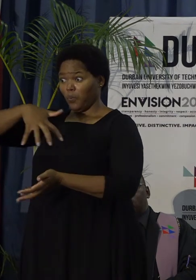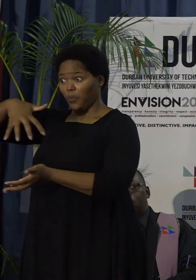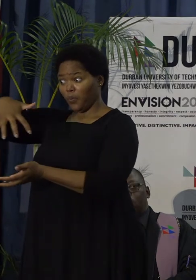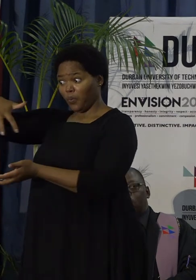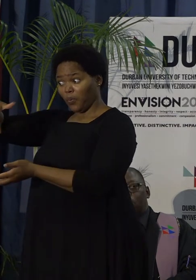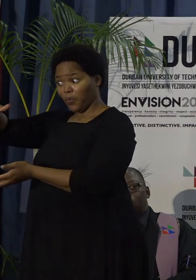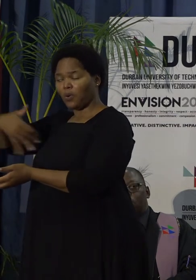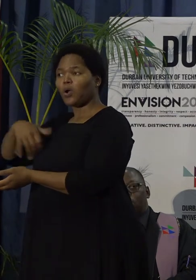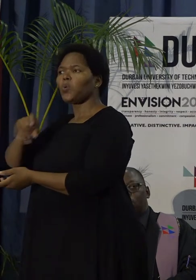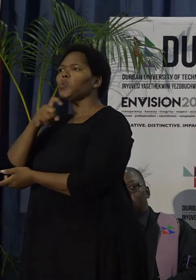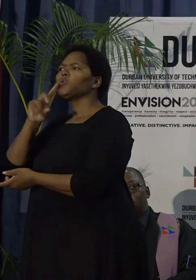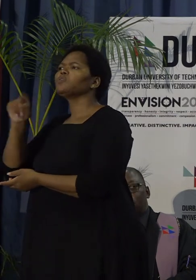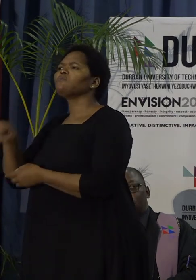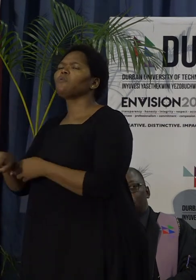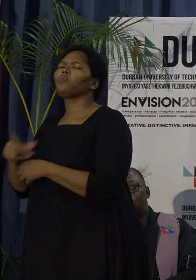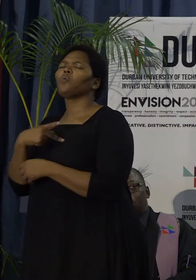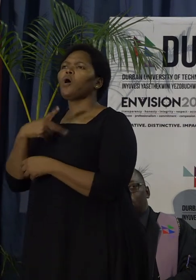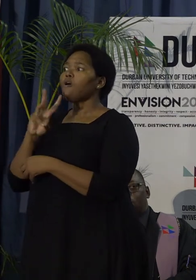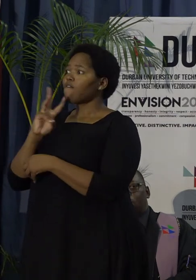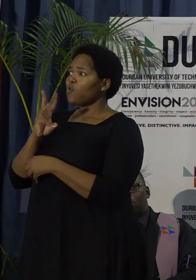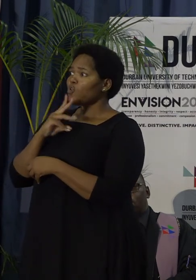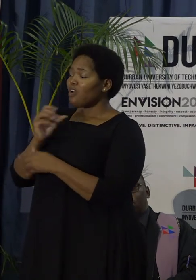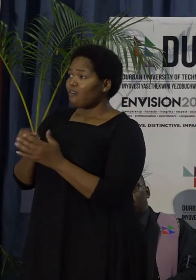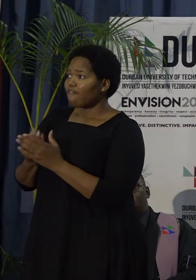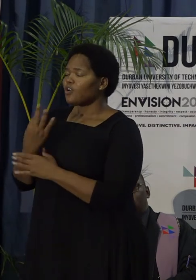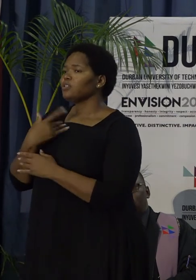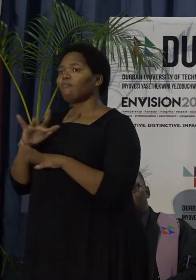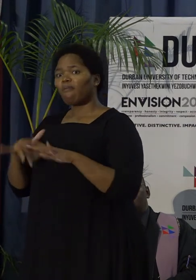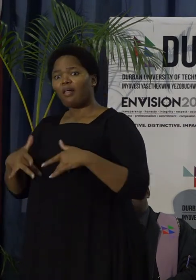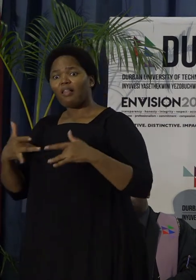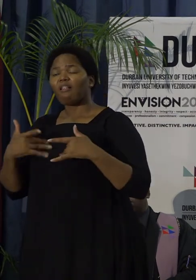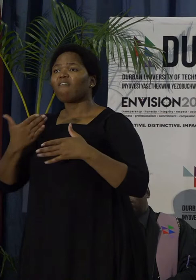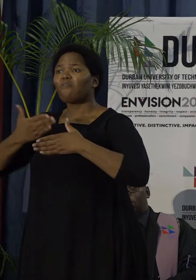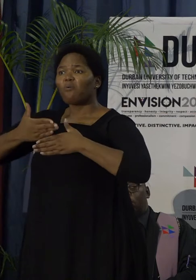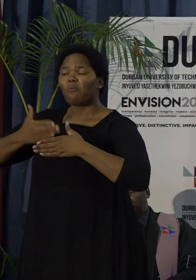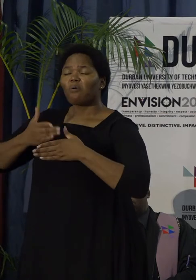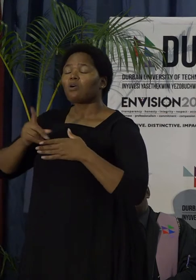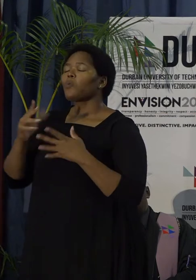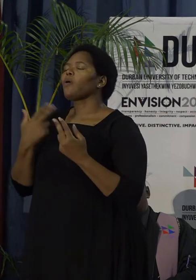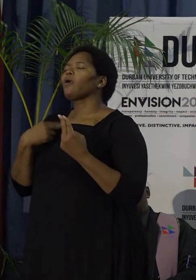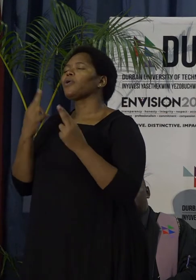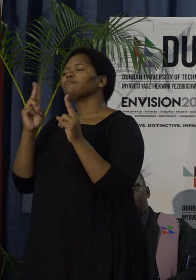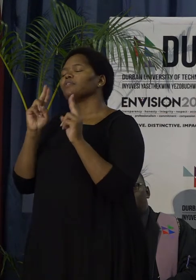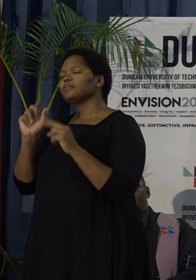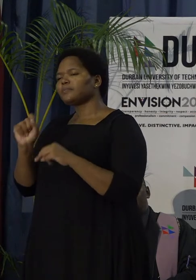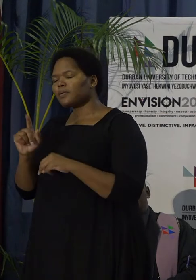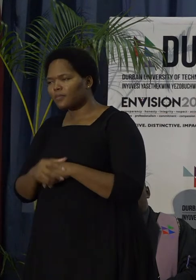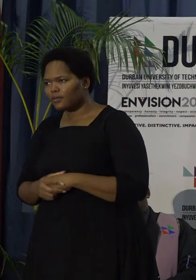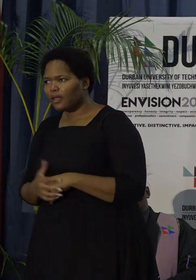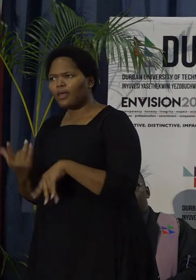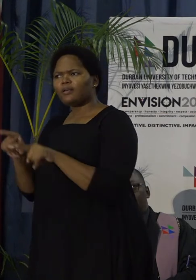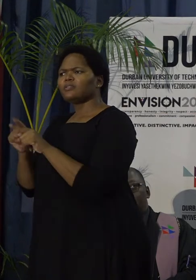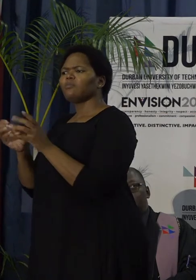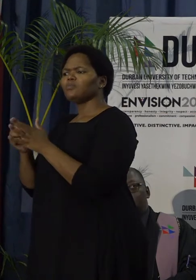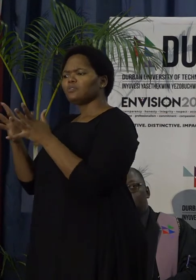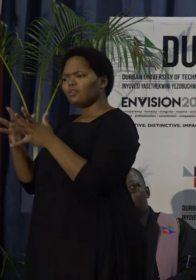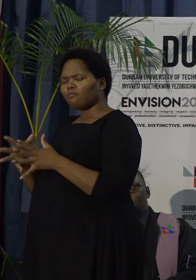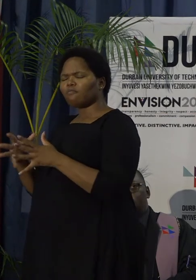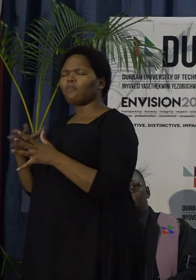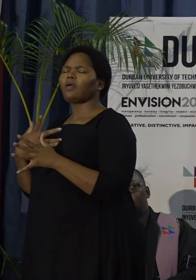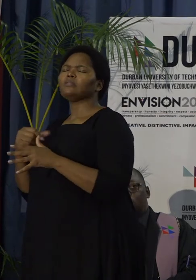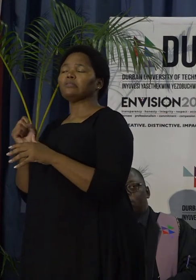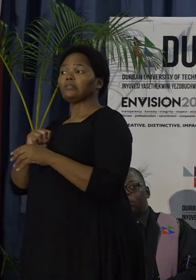various non-fresh water requirements of life and work at the university. Our students with the support of staff